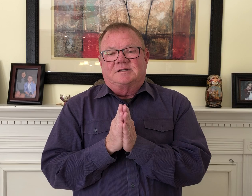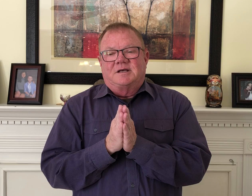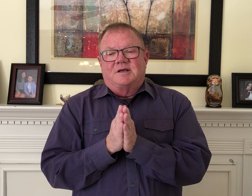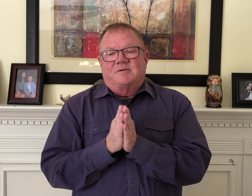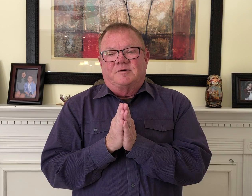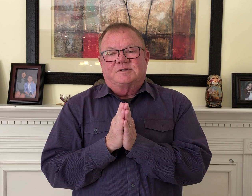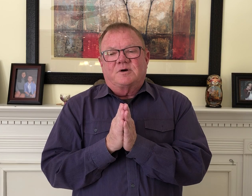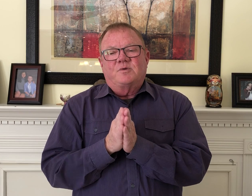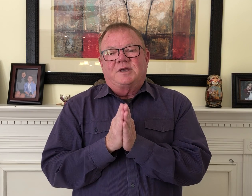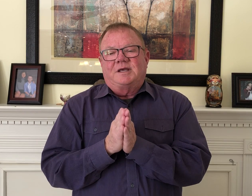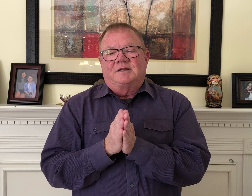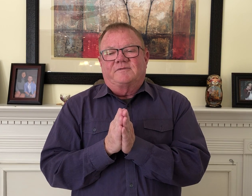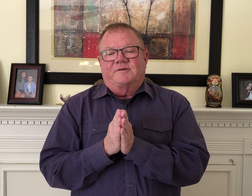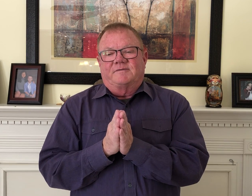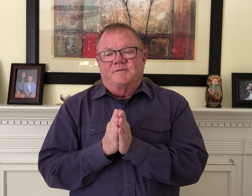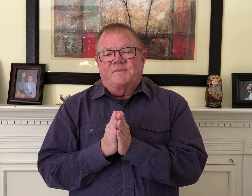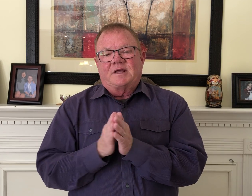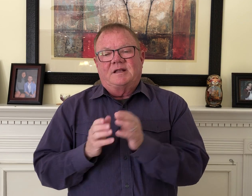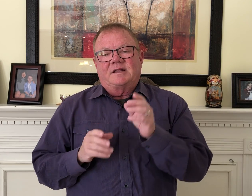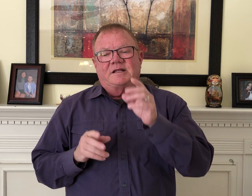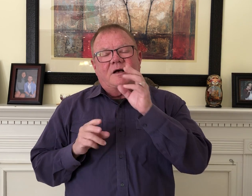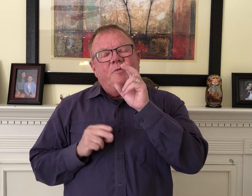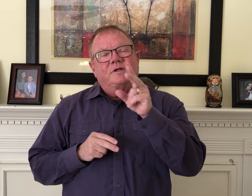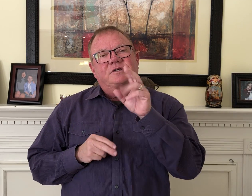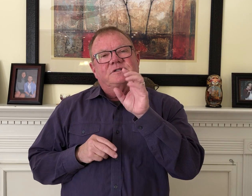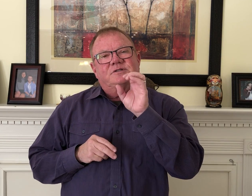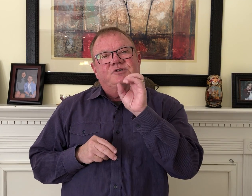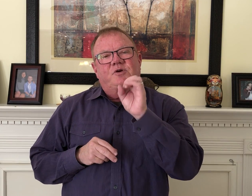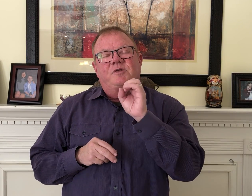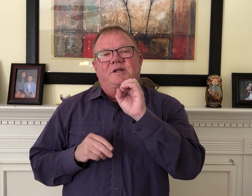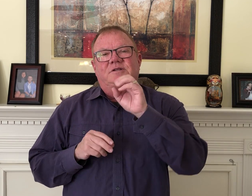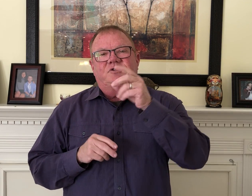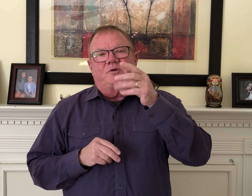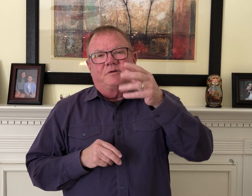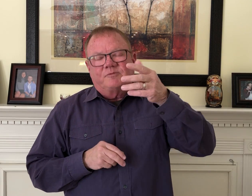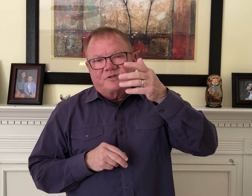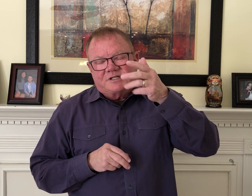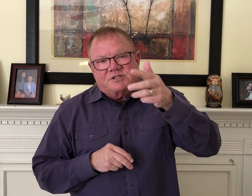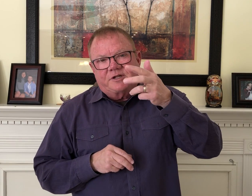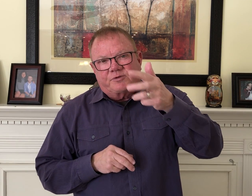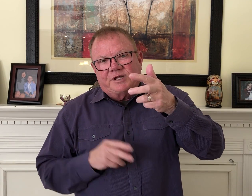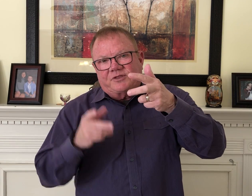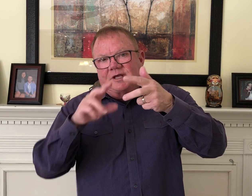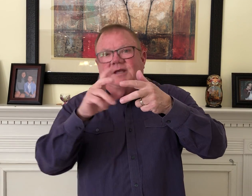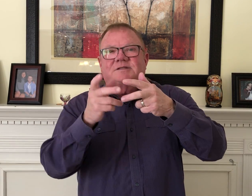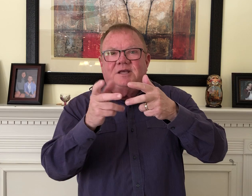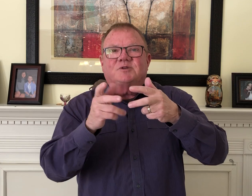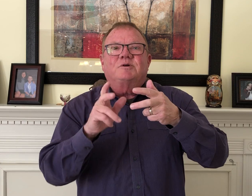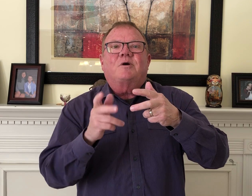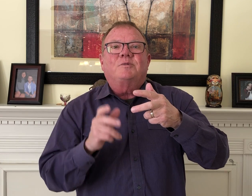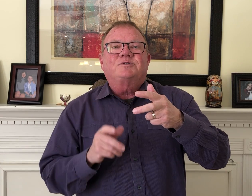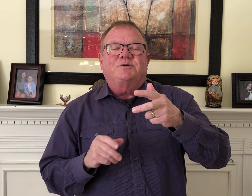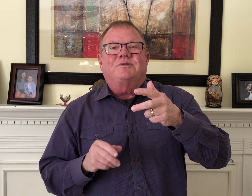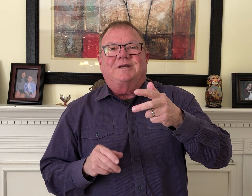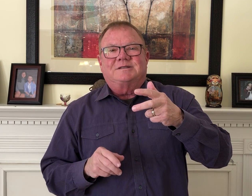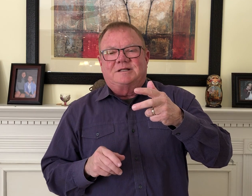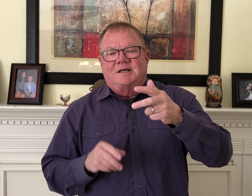was, king, live forever. And I want to show you that it showed essentially three things, each with almost two things in it.